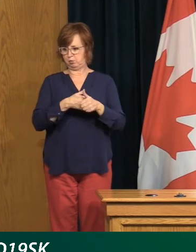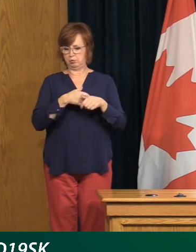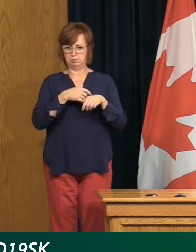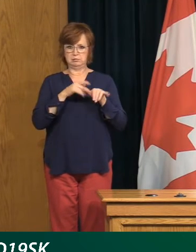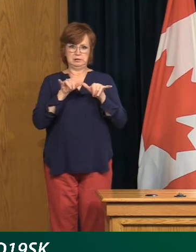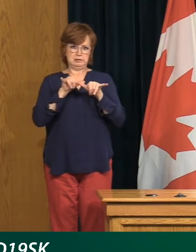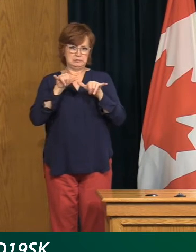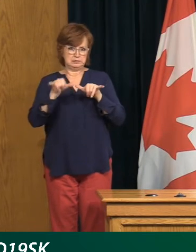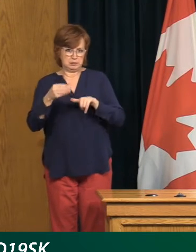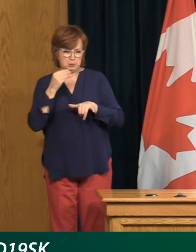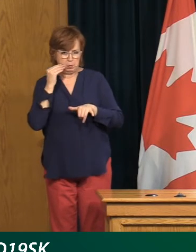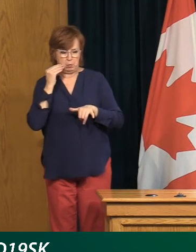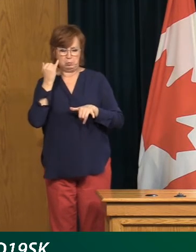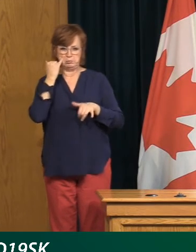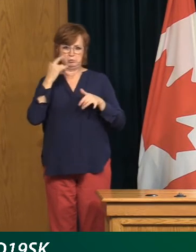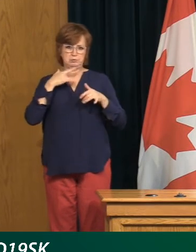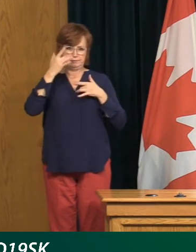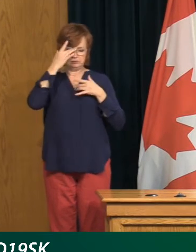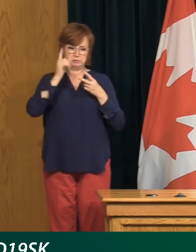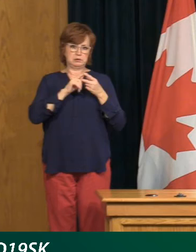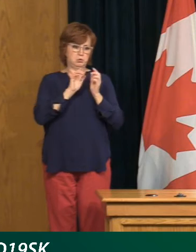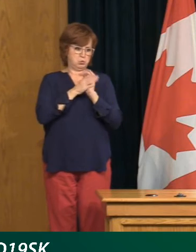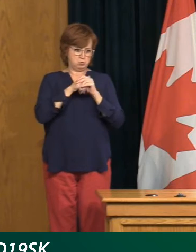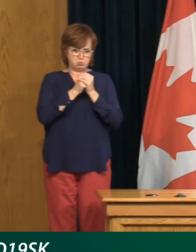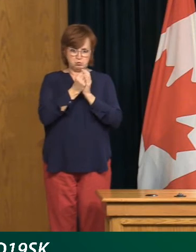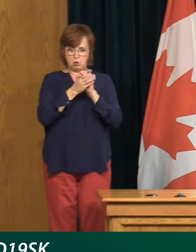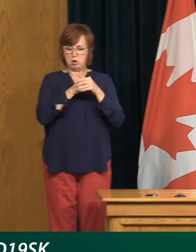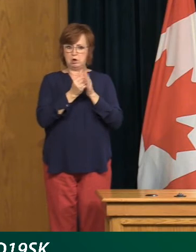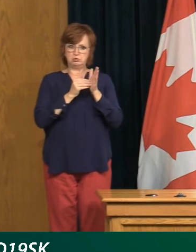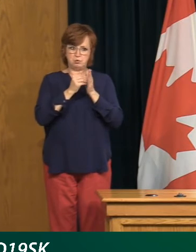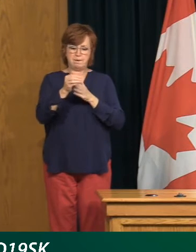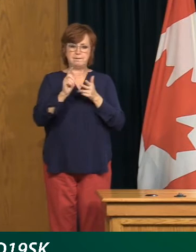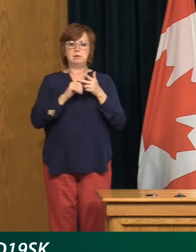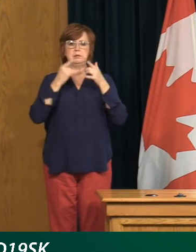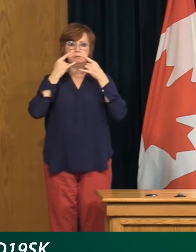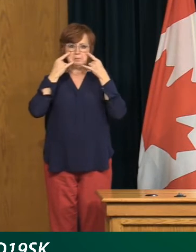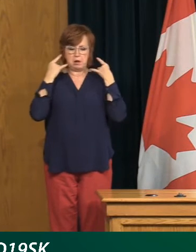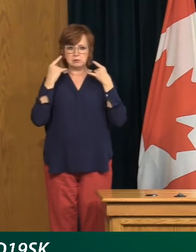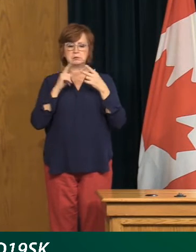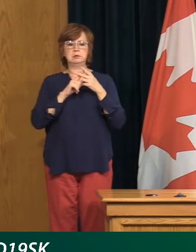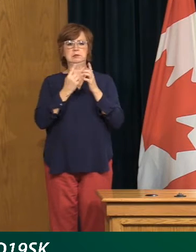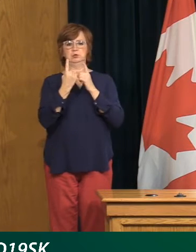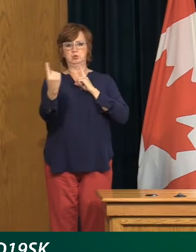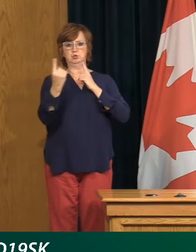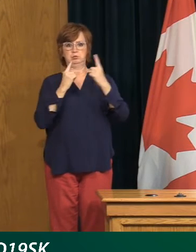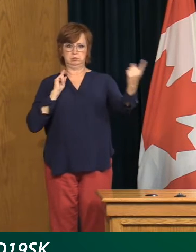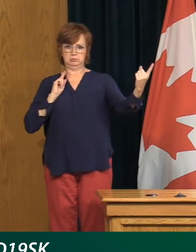staying home if we run well, hand washing, maintaining physical distance, mask use where required.